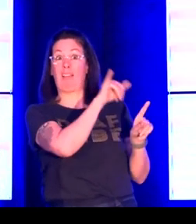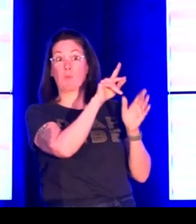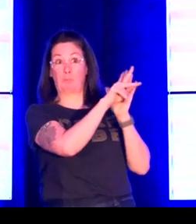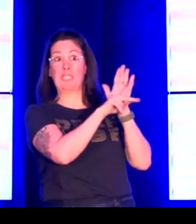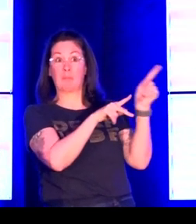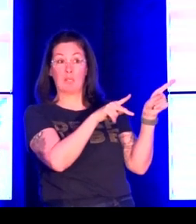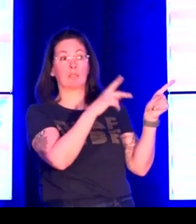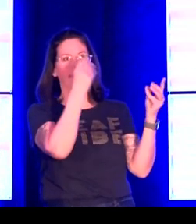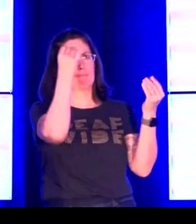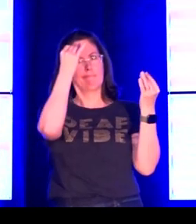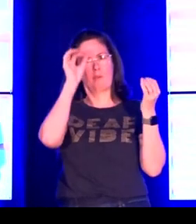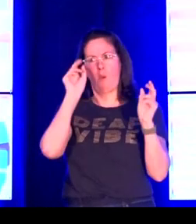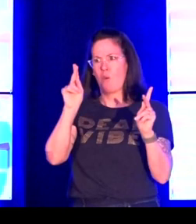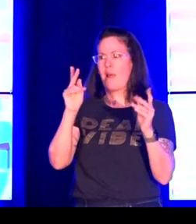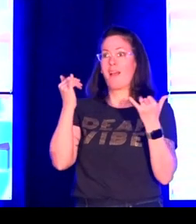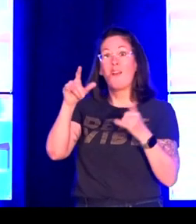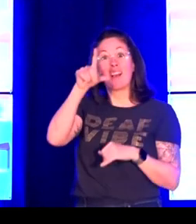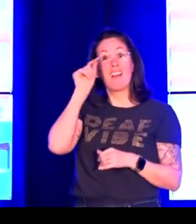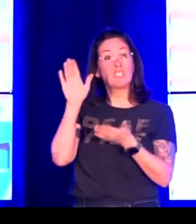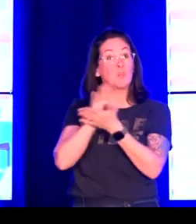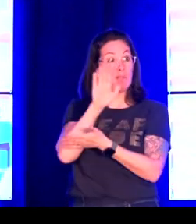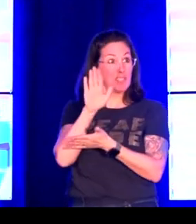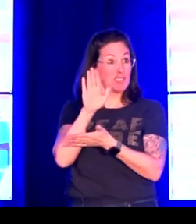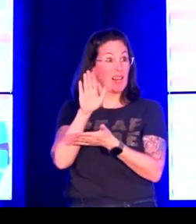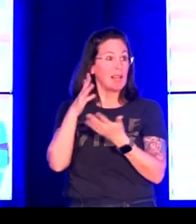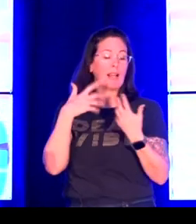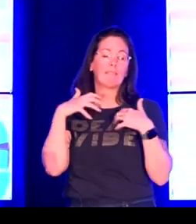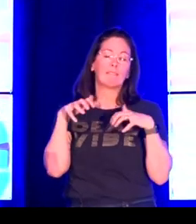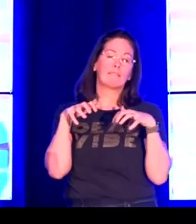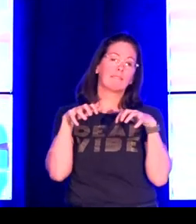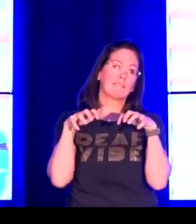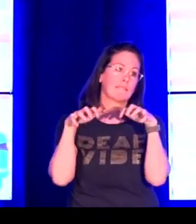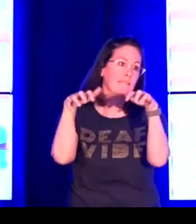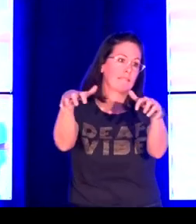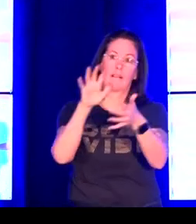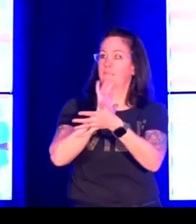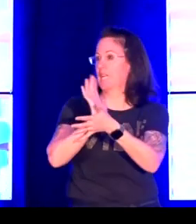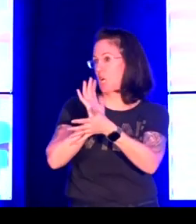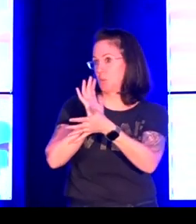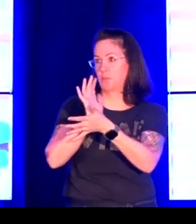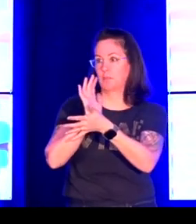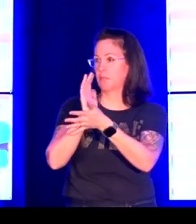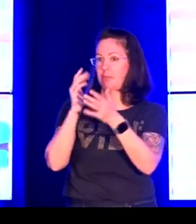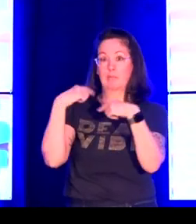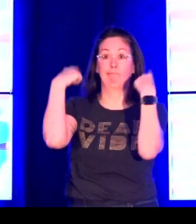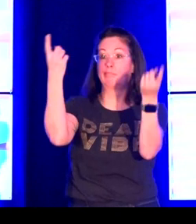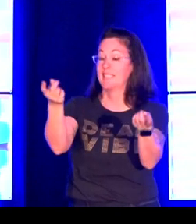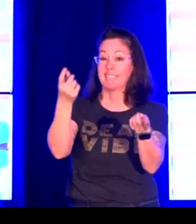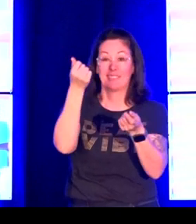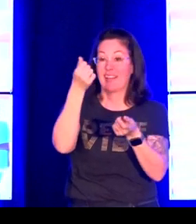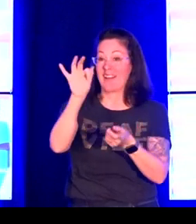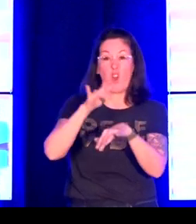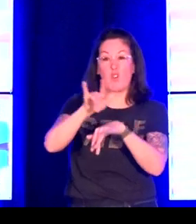I was so influenced by the Austin Principles that I then thought about what we have at Gallaudet University,